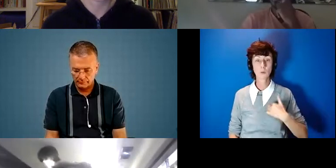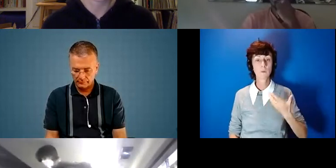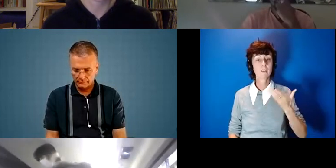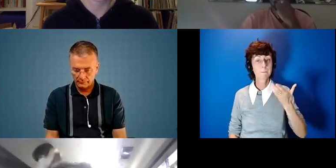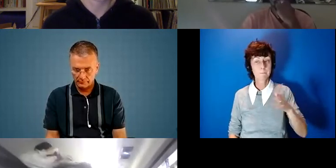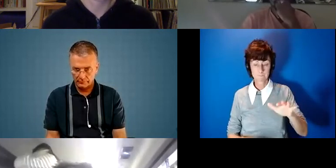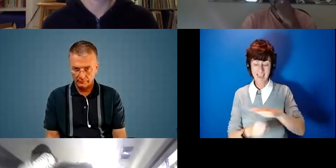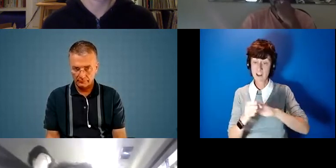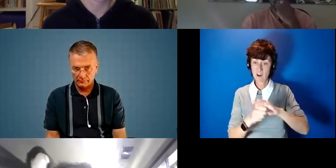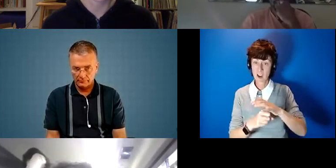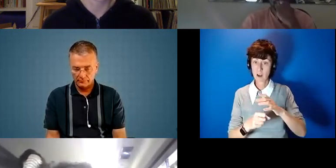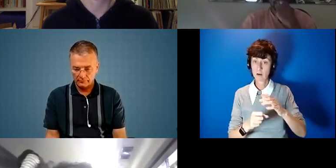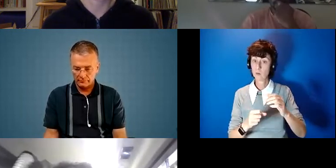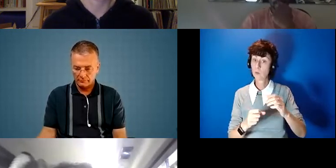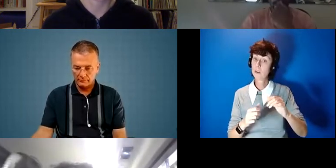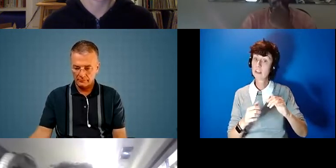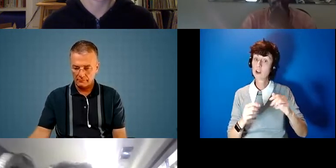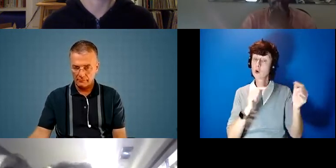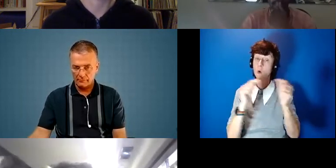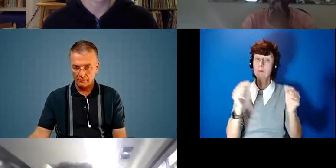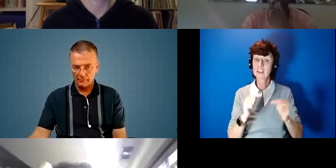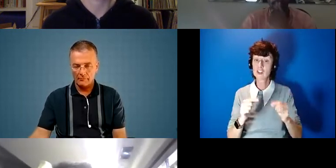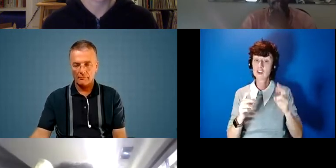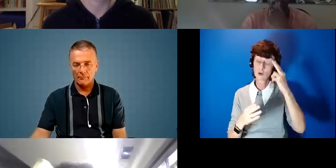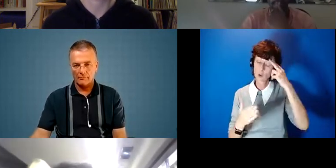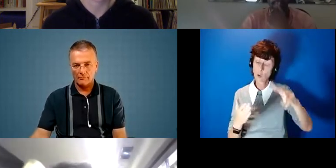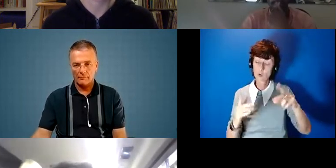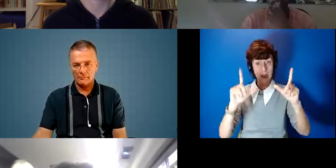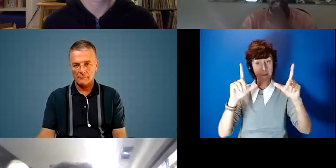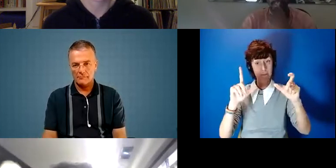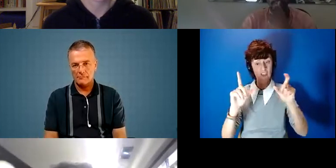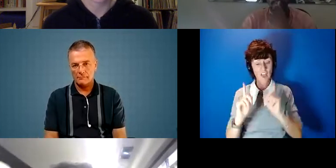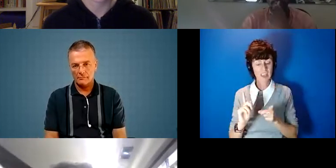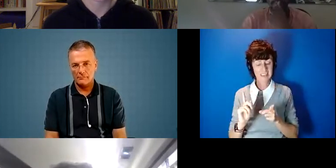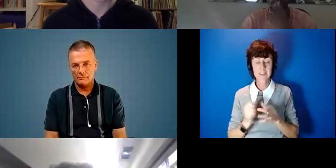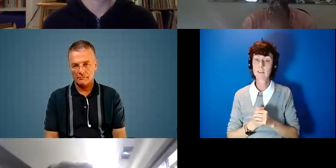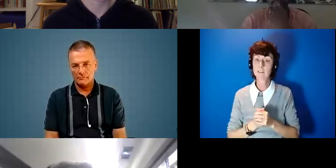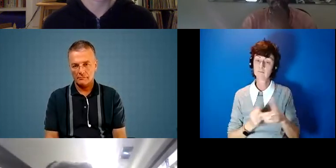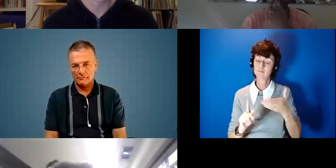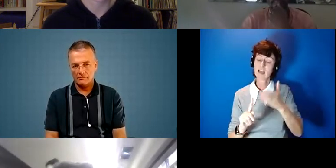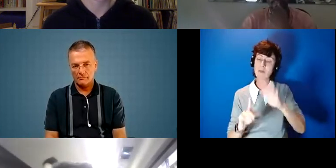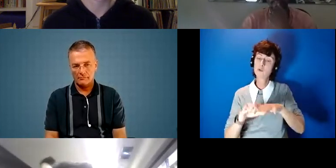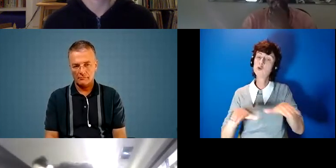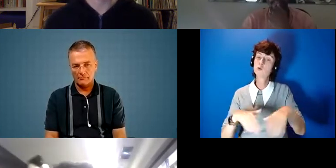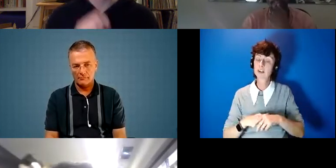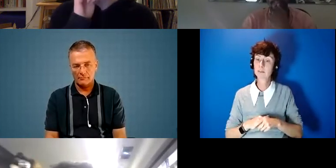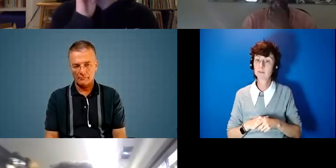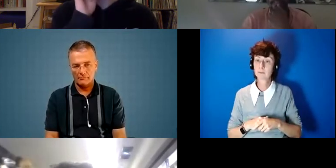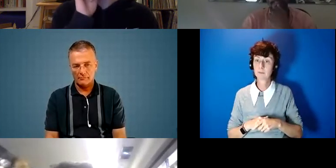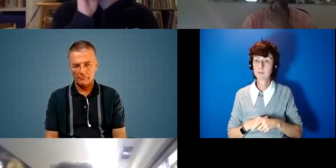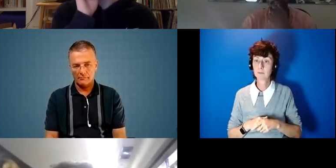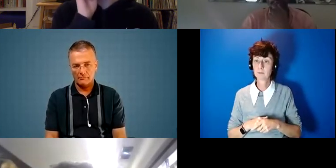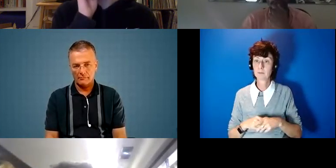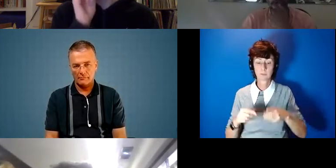a competition that we launched called picture this aimed at children and we in north somerset we've got a really